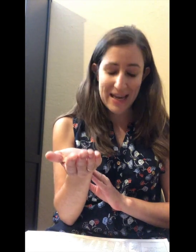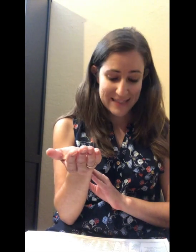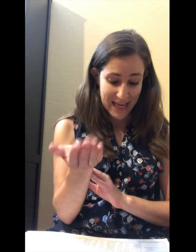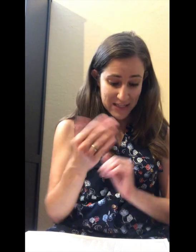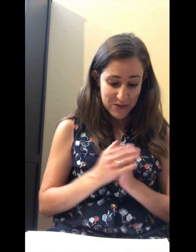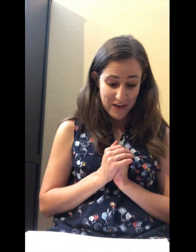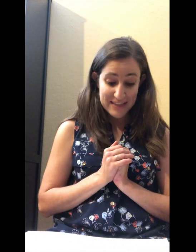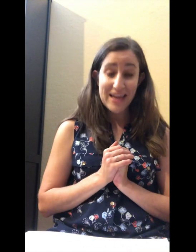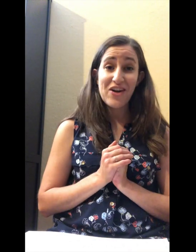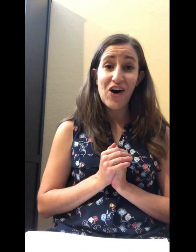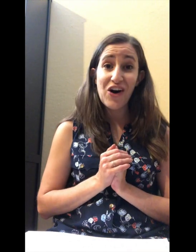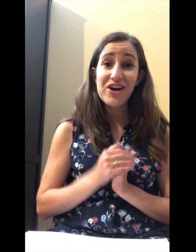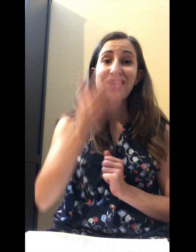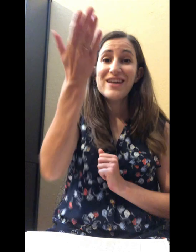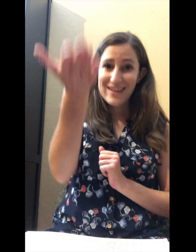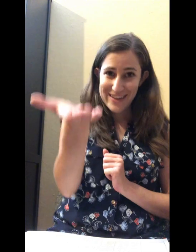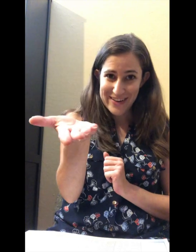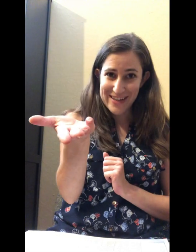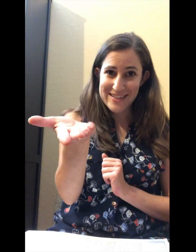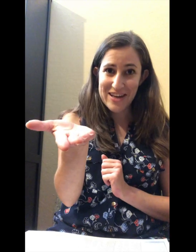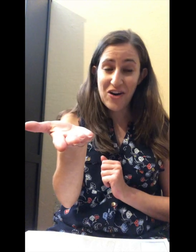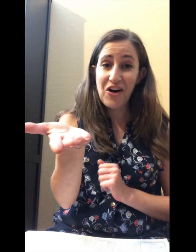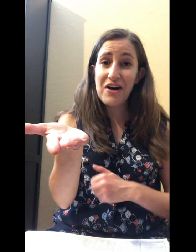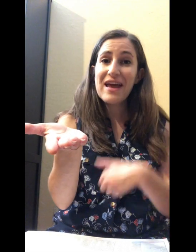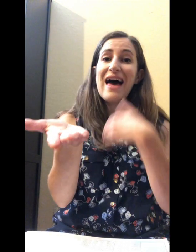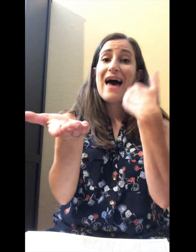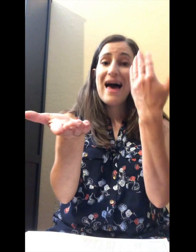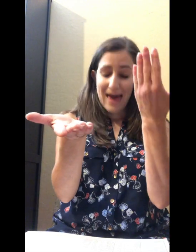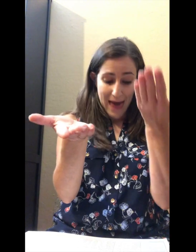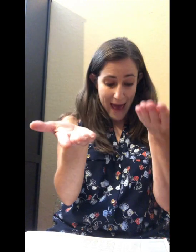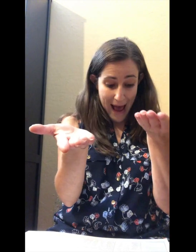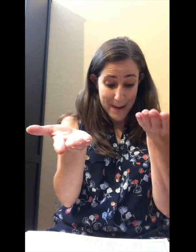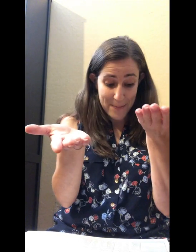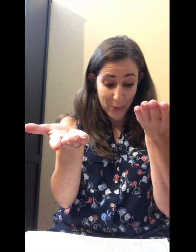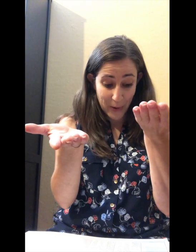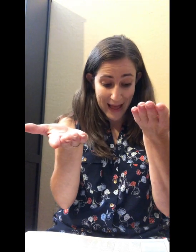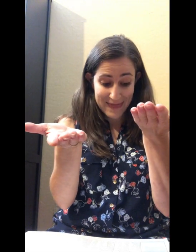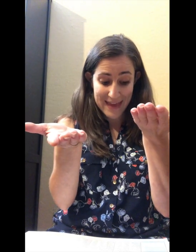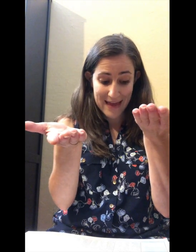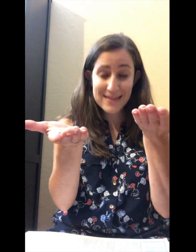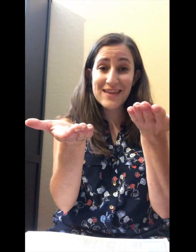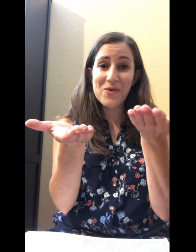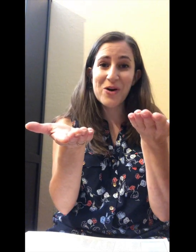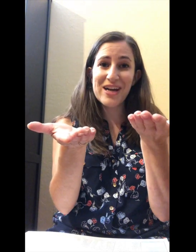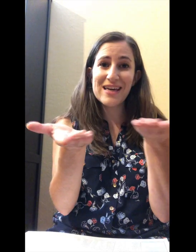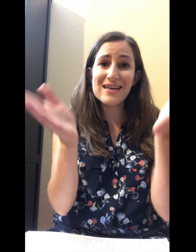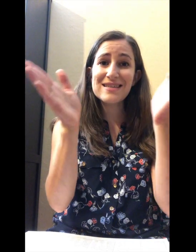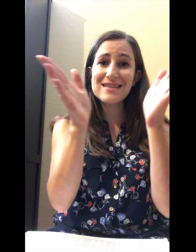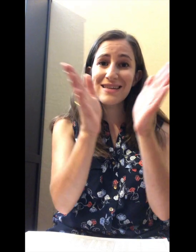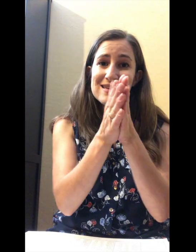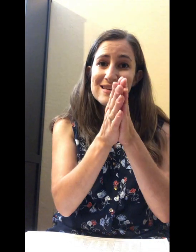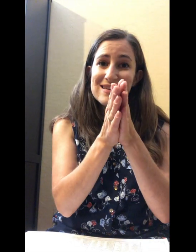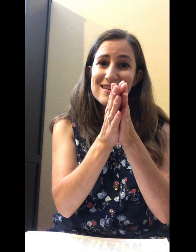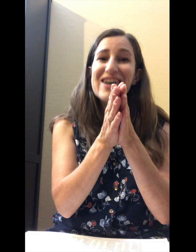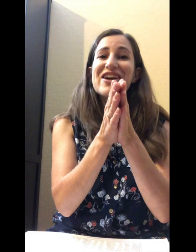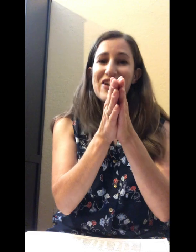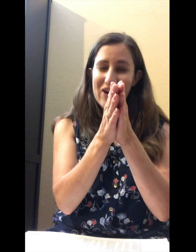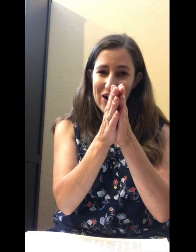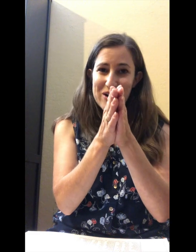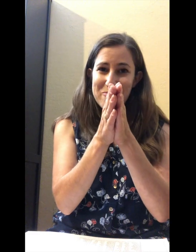I say. So if I say card, you're gonna say card. Add board at the end and the word is cardboard.